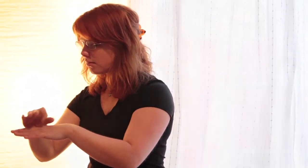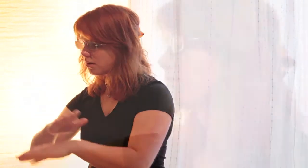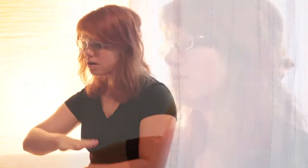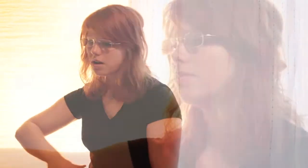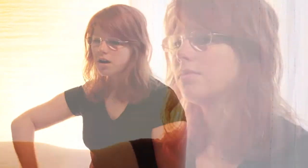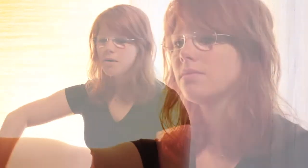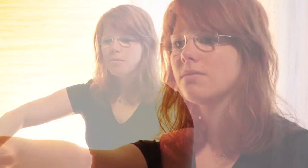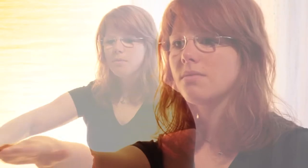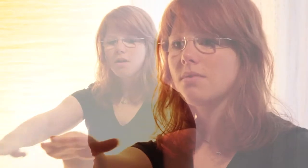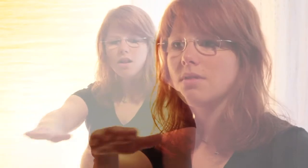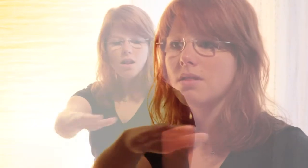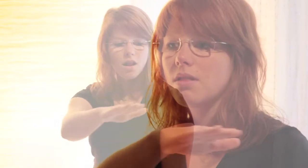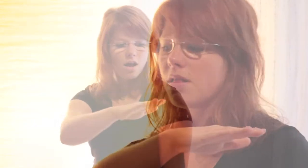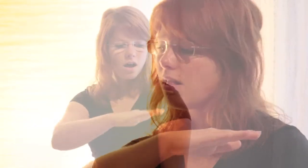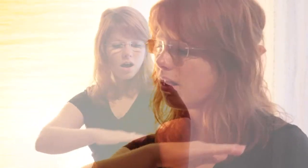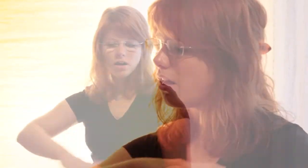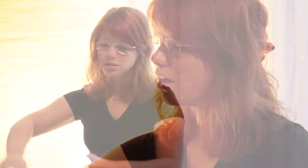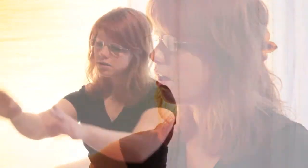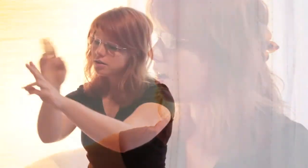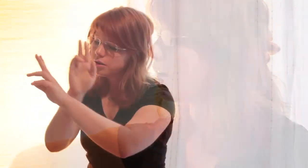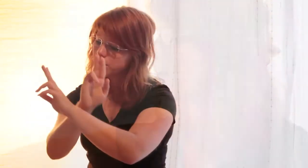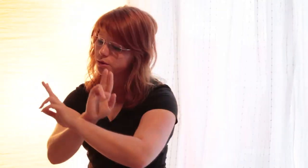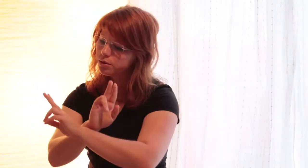To the place